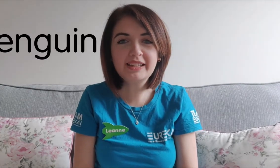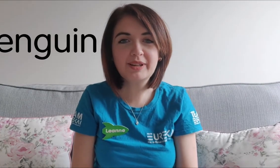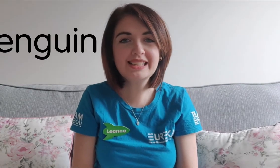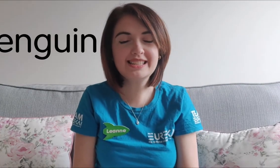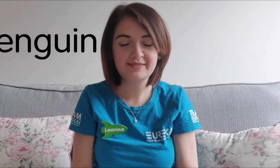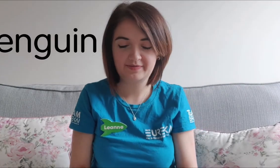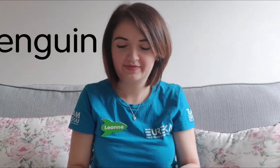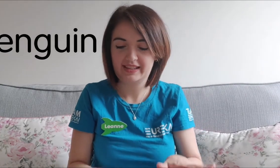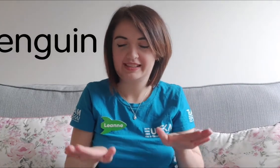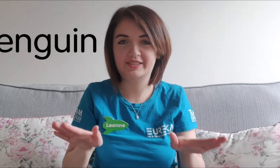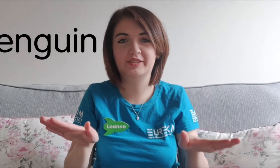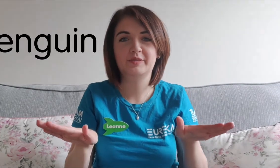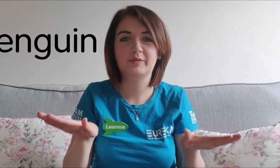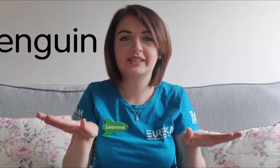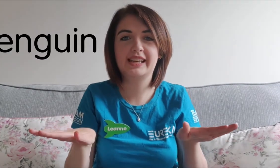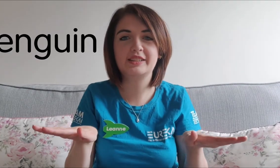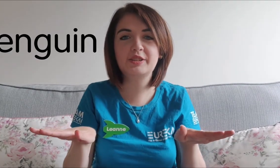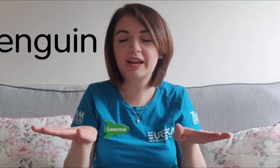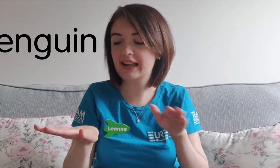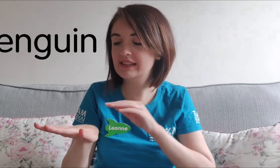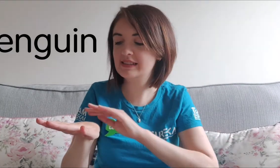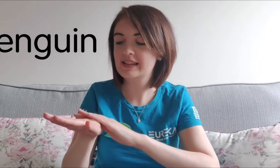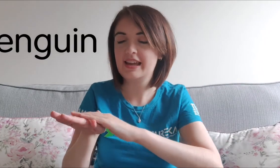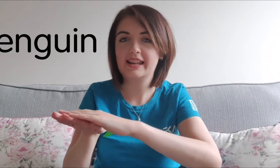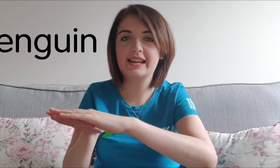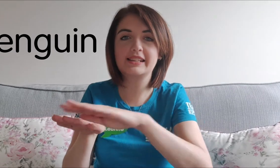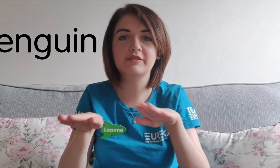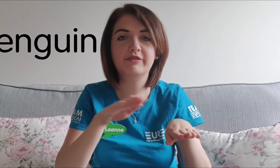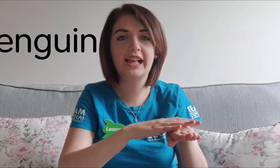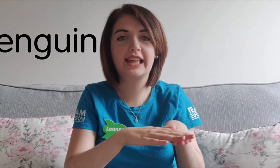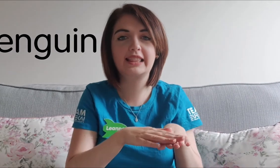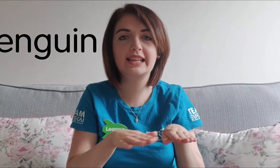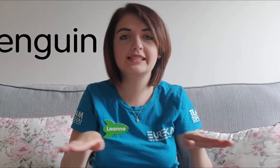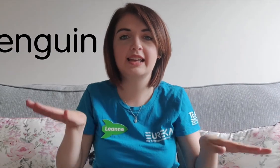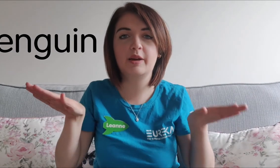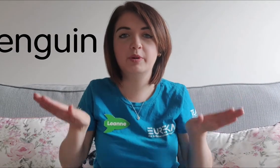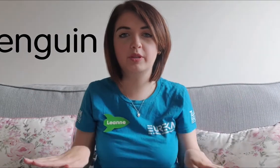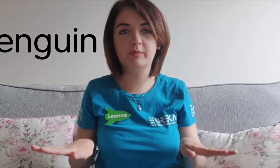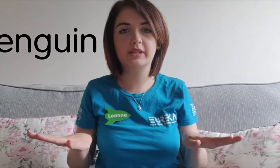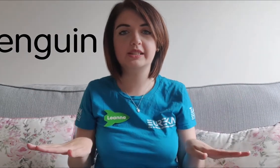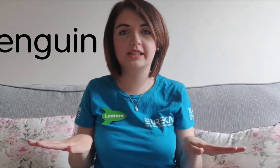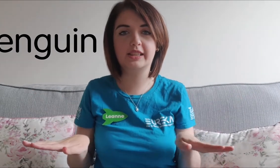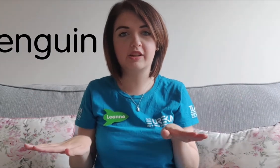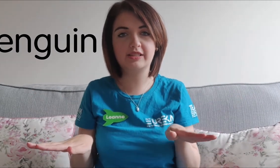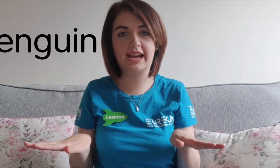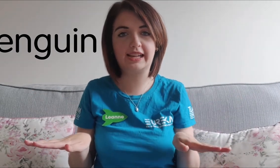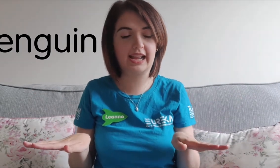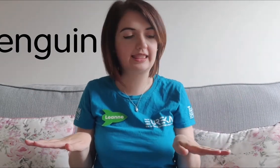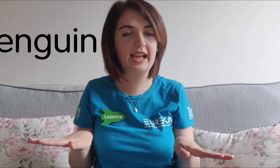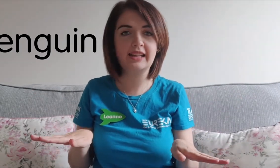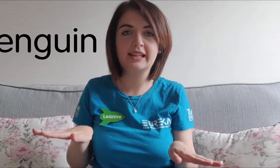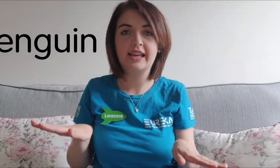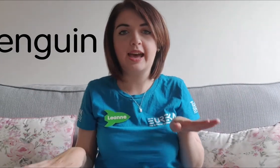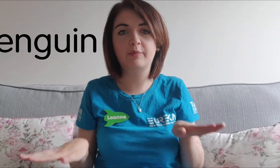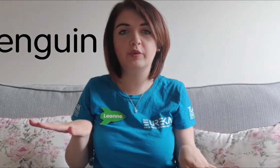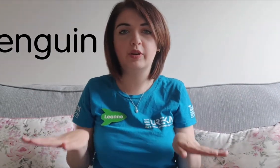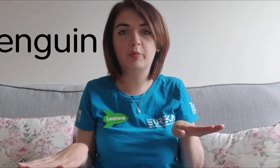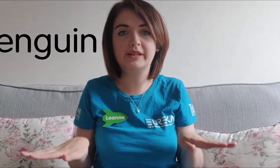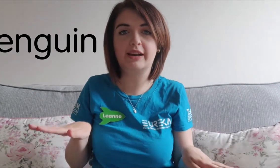Penguins so take two hands nice and flat like this put them to your side like that and move it up and